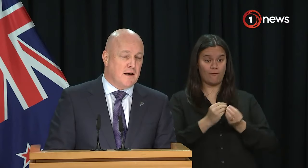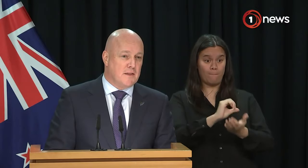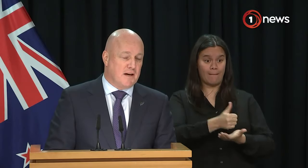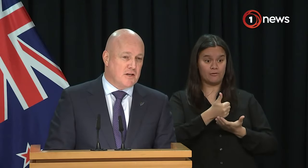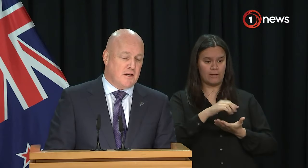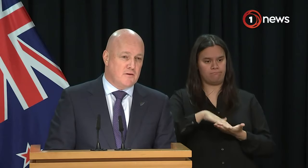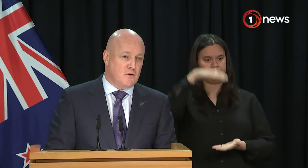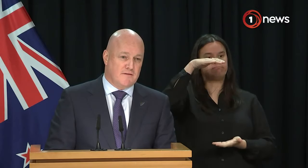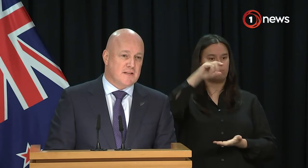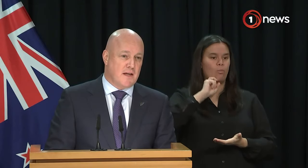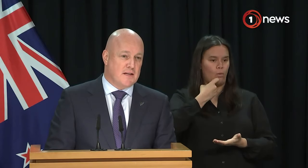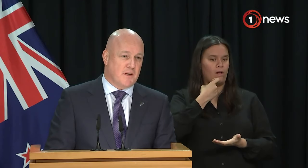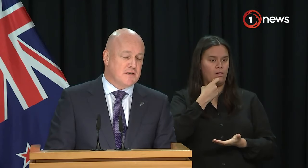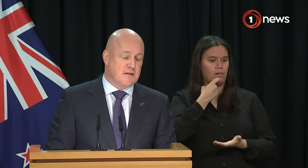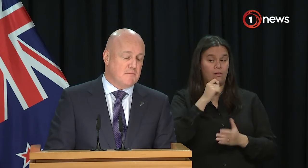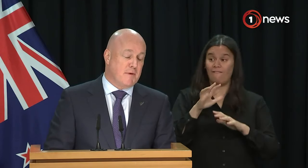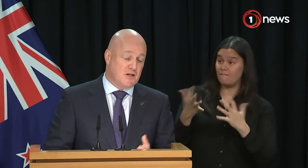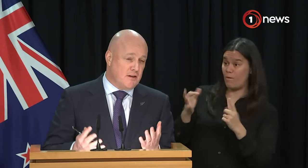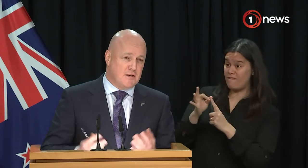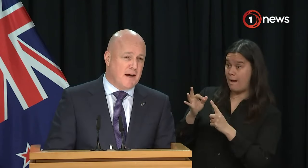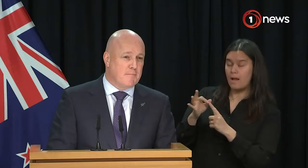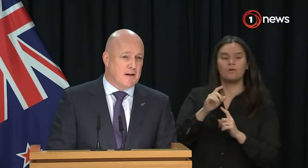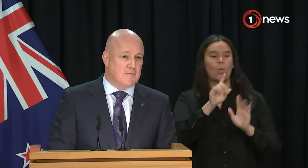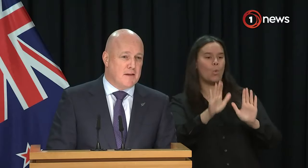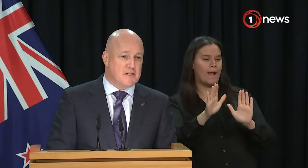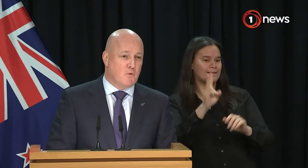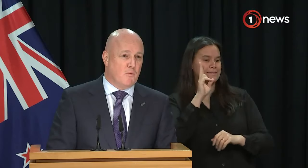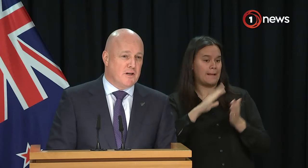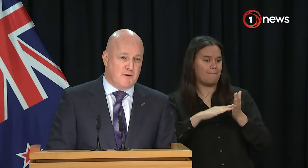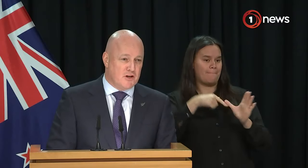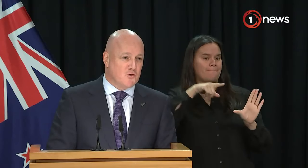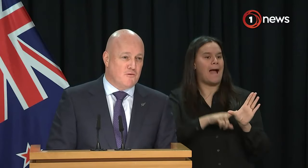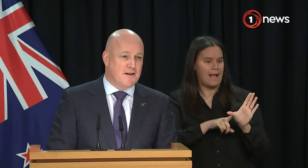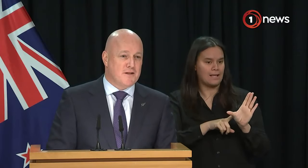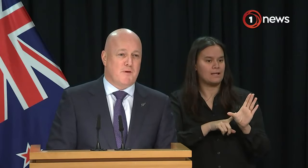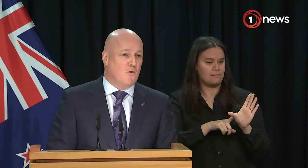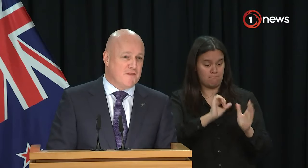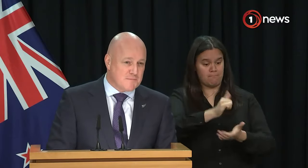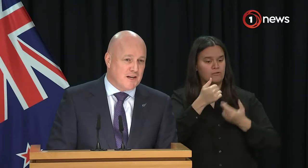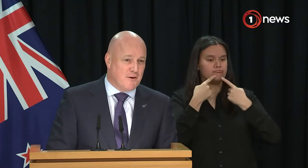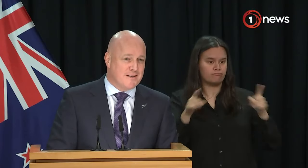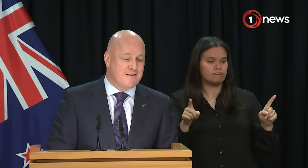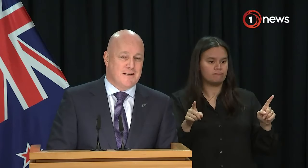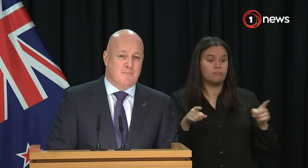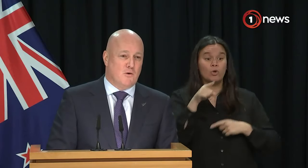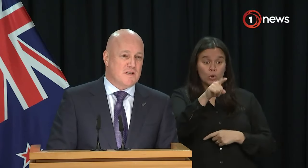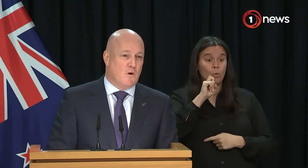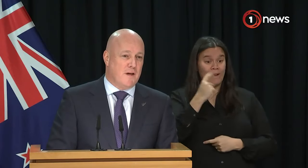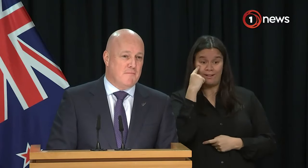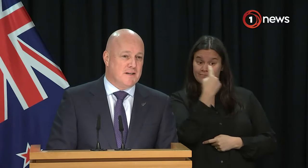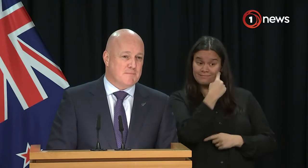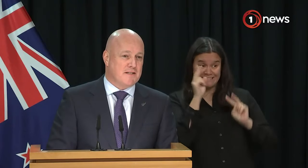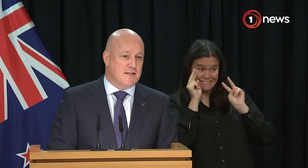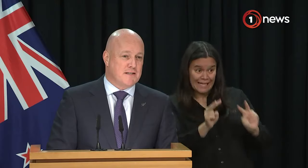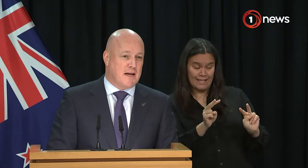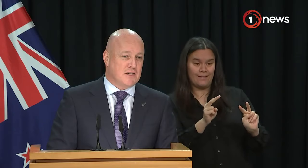about in the budget, and you'll have to see that as we get to the budget at the end of May. But at this point, what you need to be reassured around is there'll be more investment going in, but also